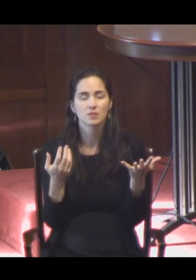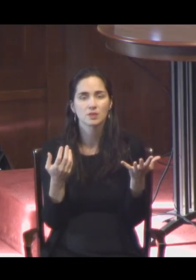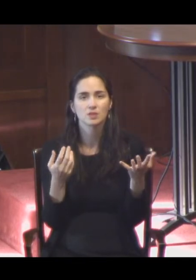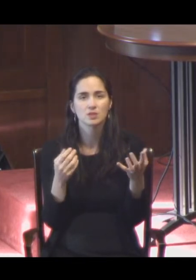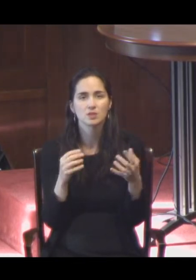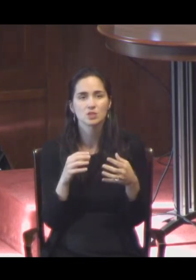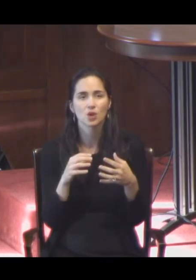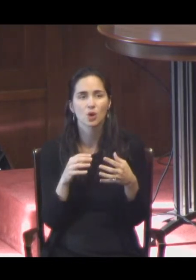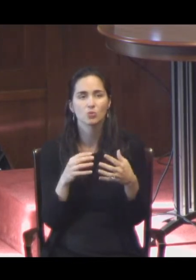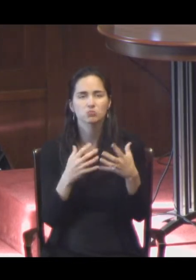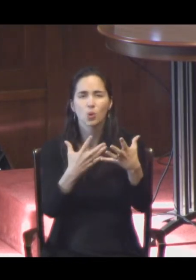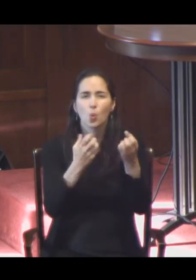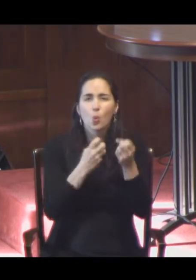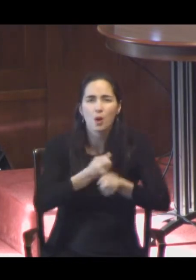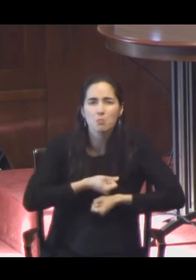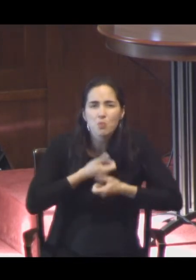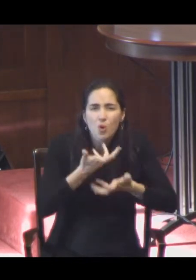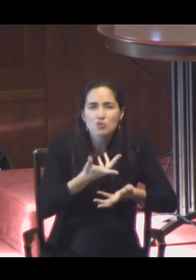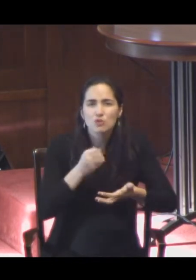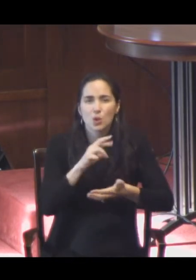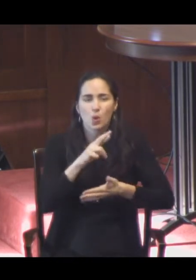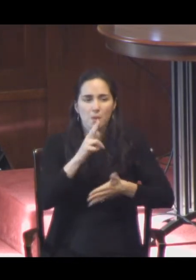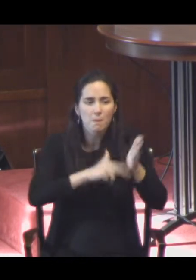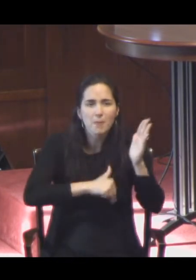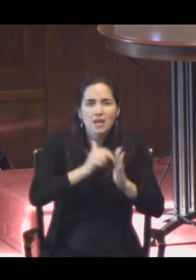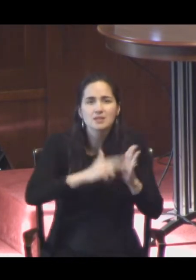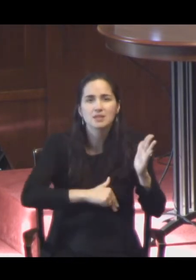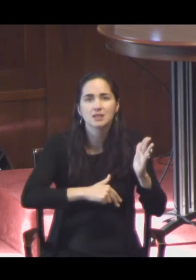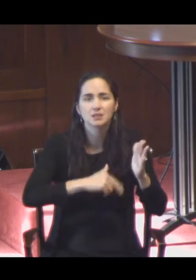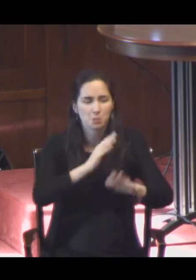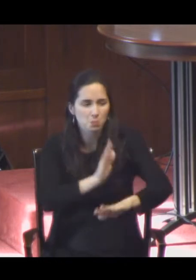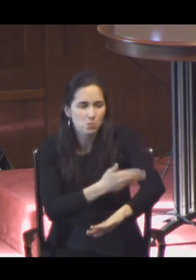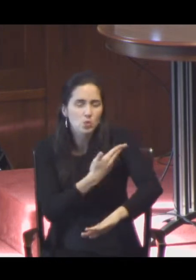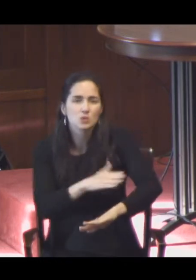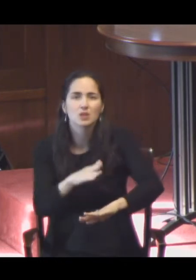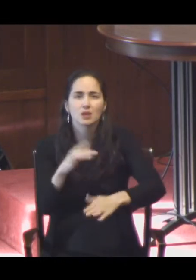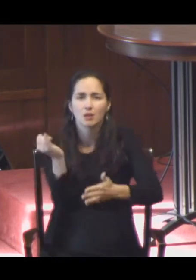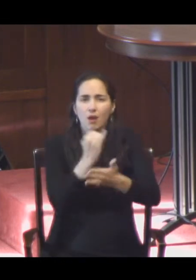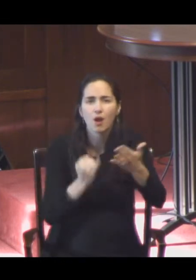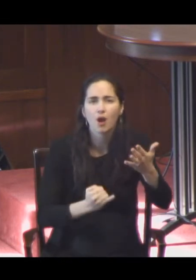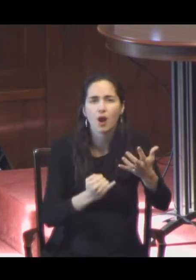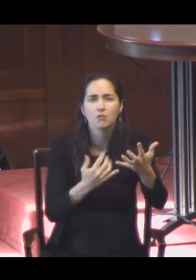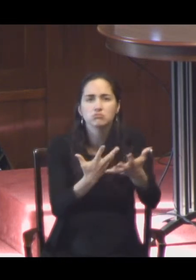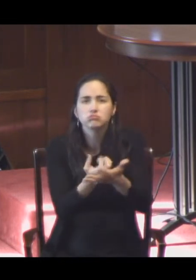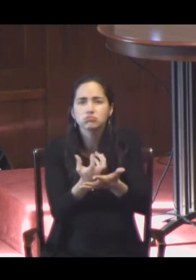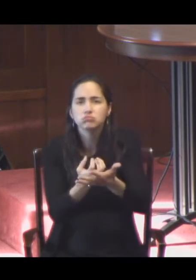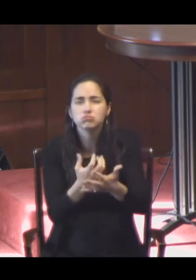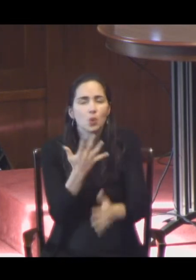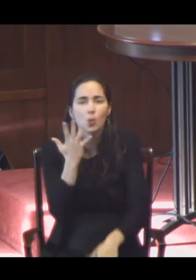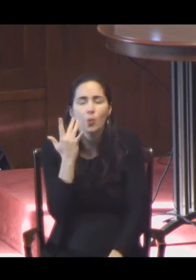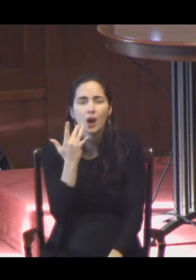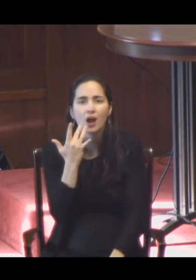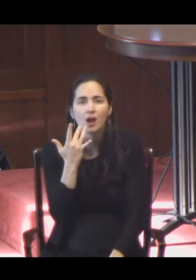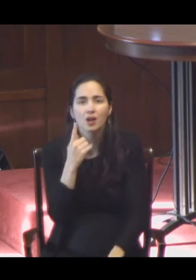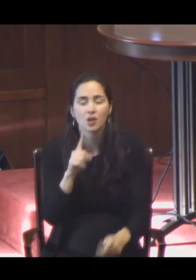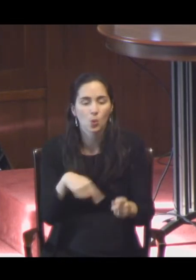do we reach for paintings, for music, when words fail us? Because we are